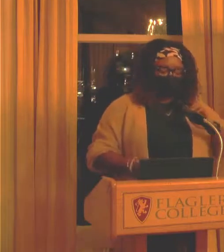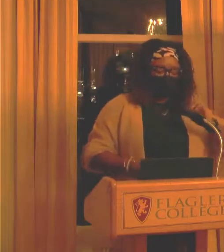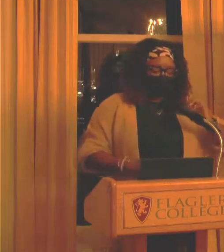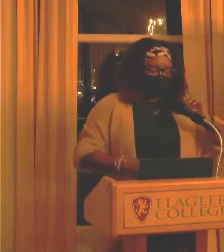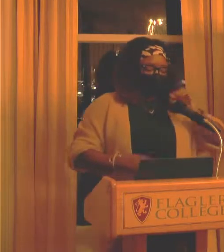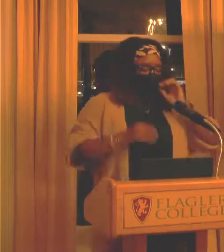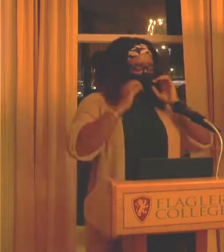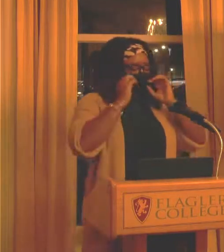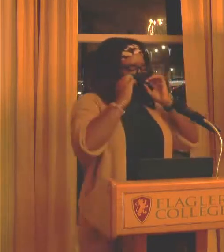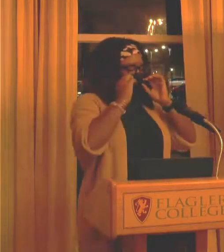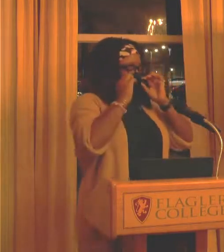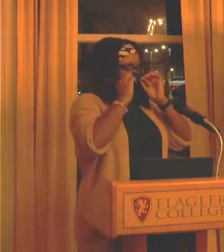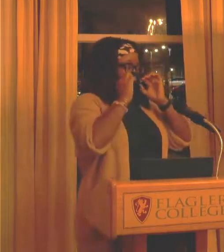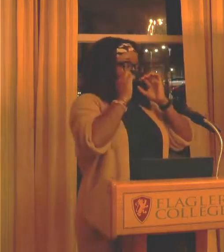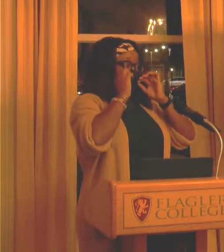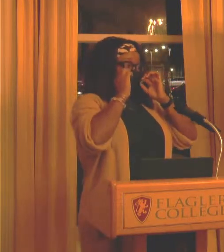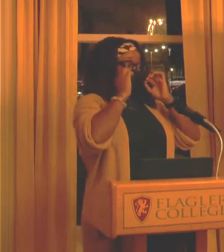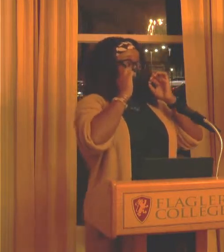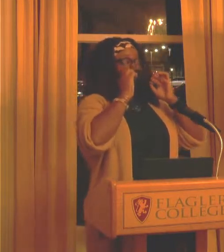never...